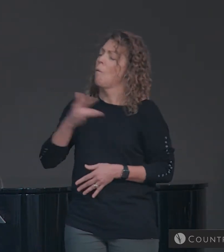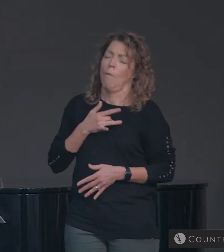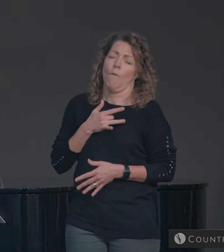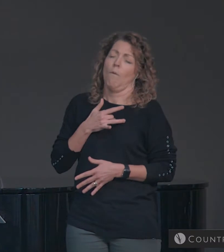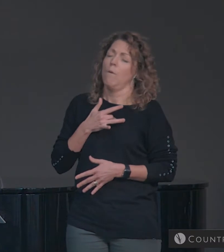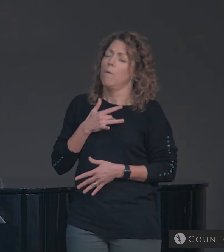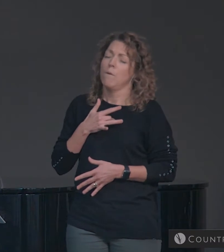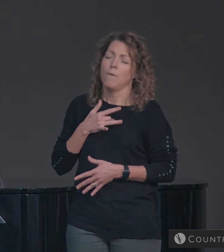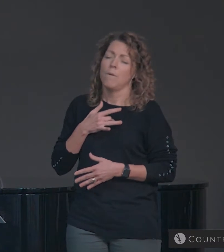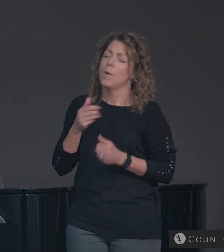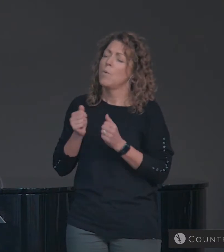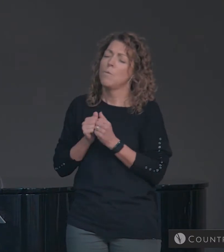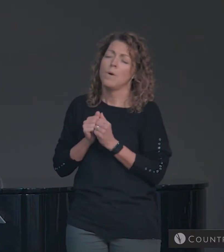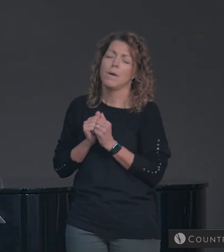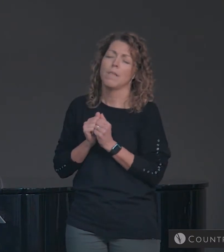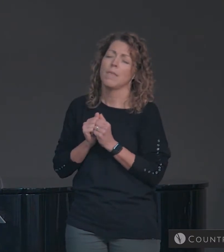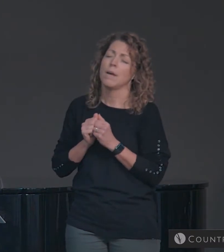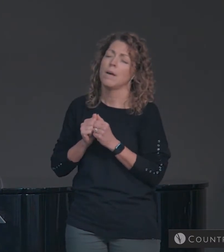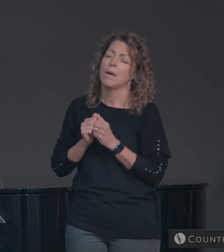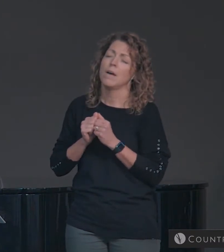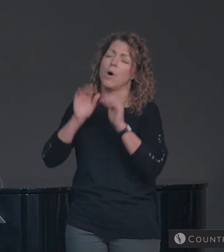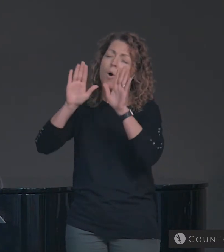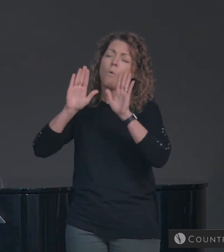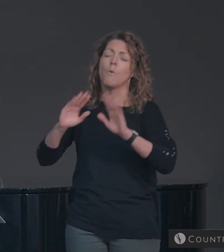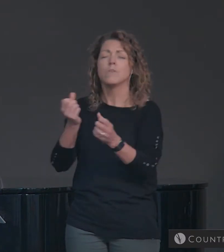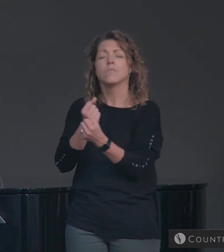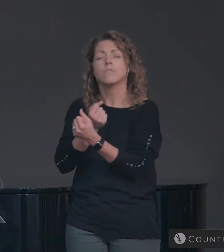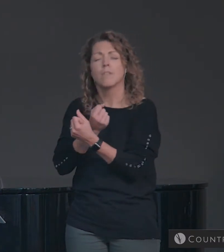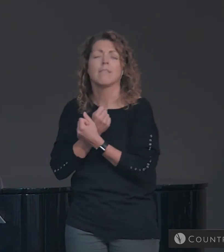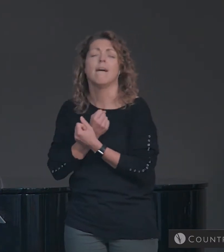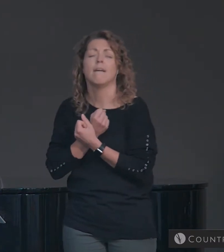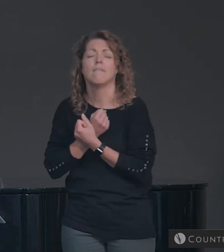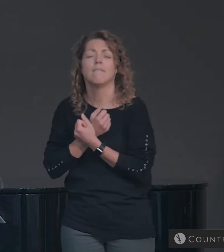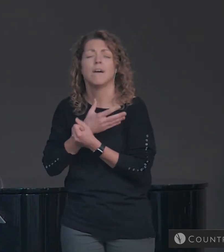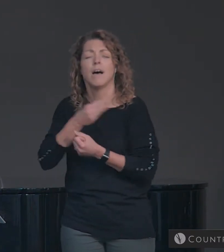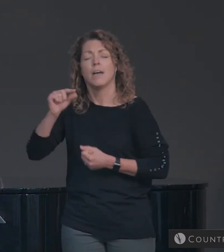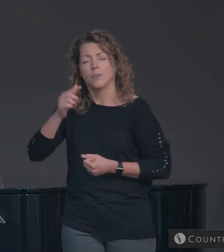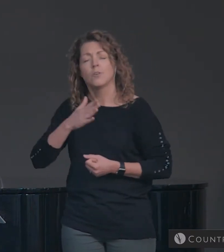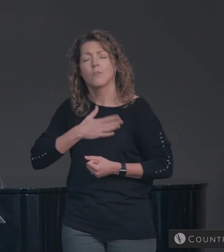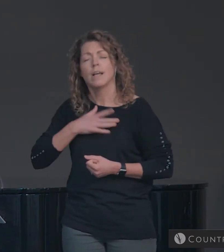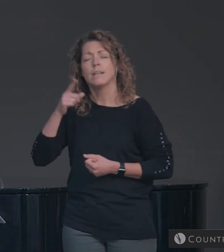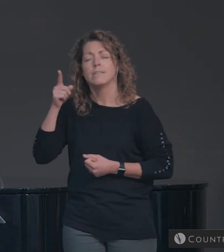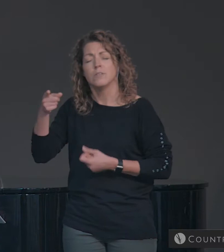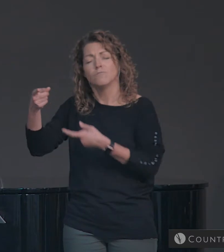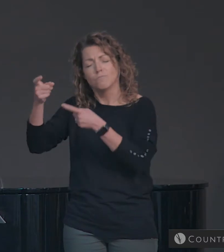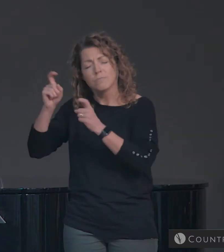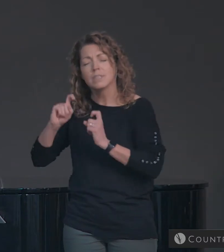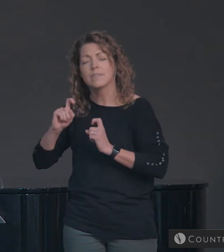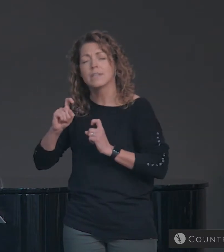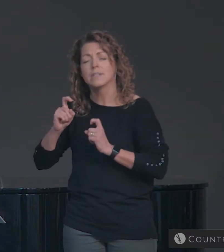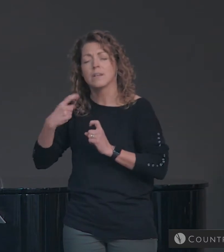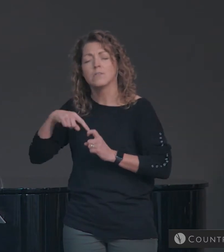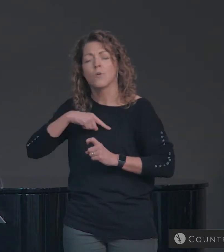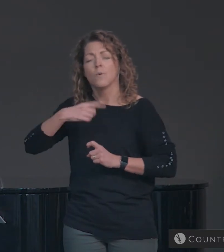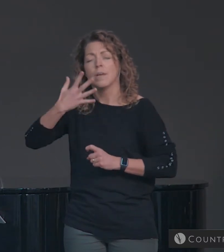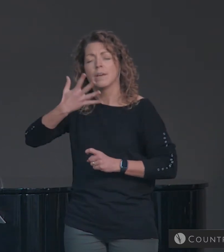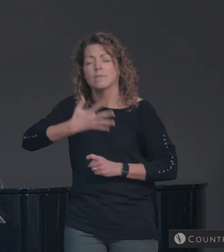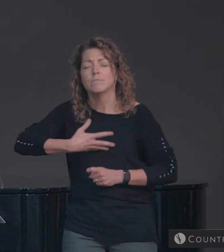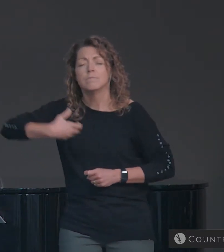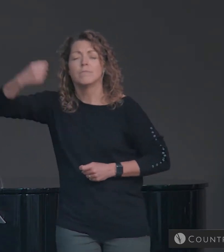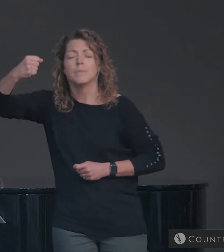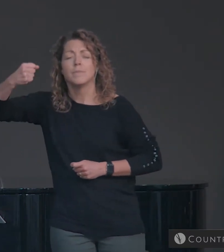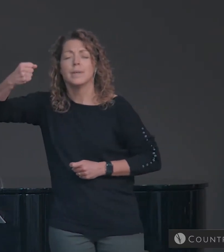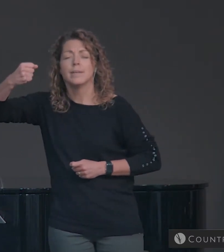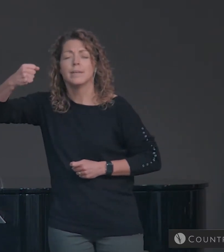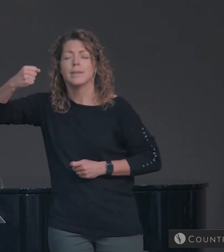With a great love and grace that has been given to us So that we can be redeemed and called your